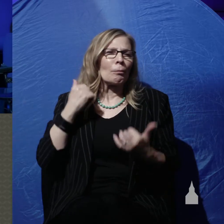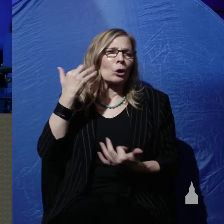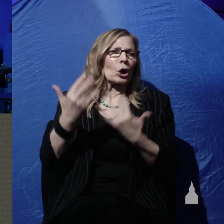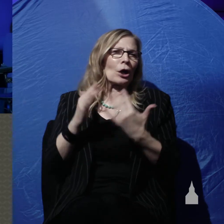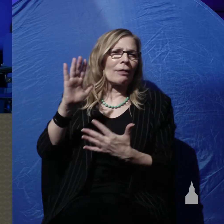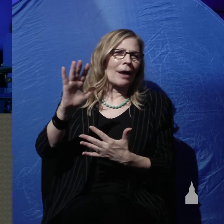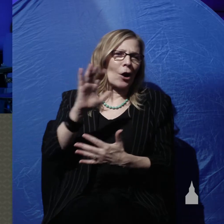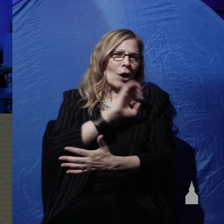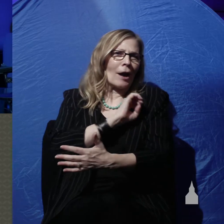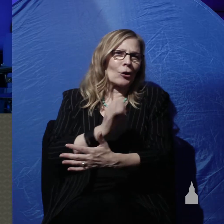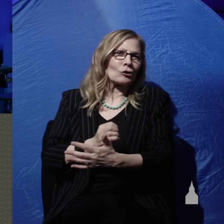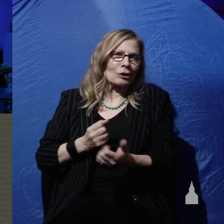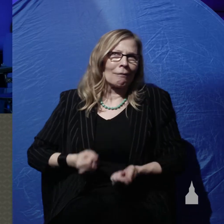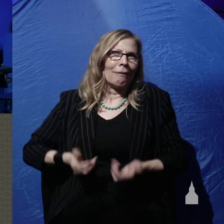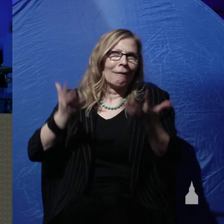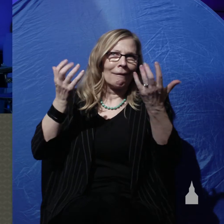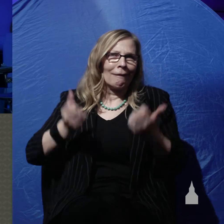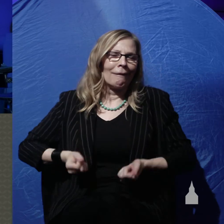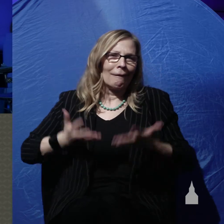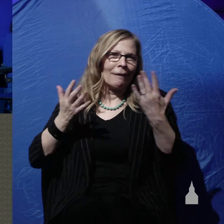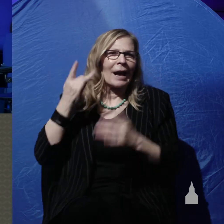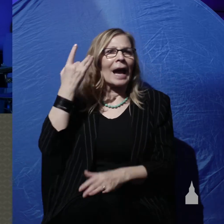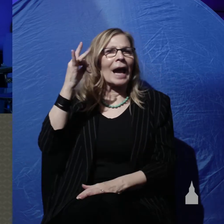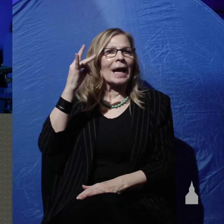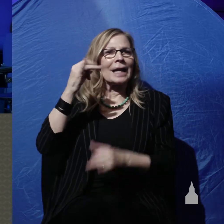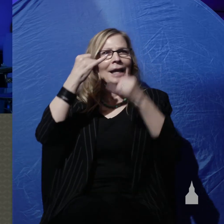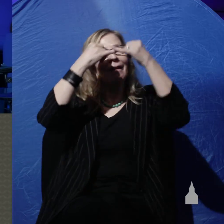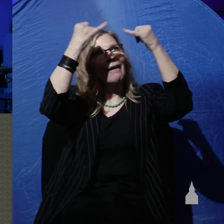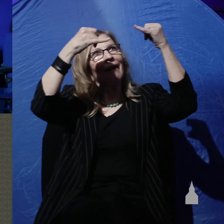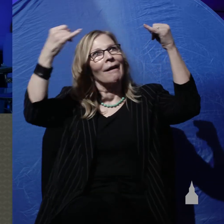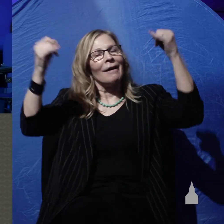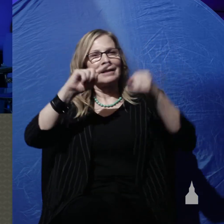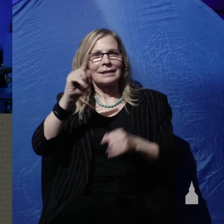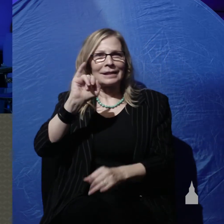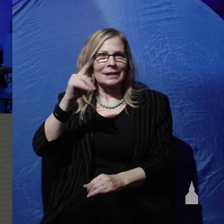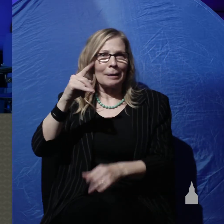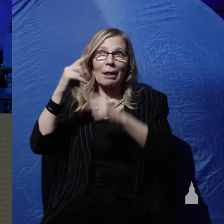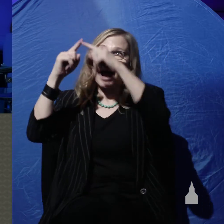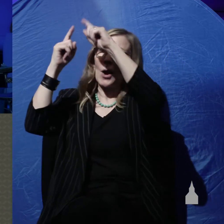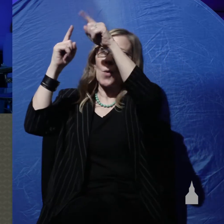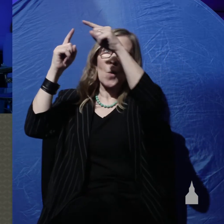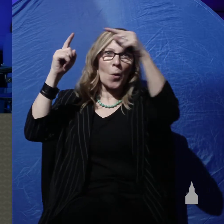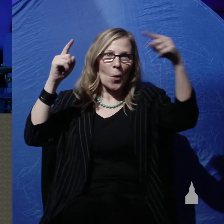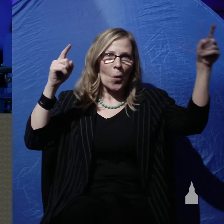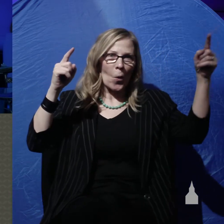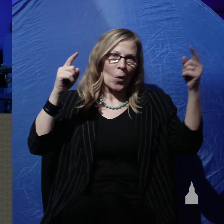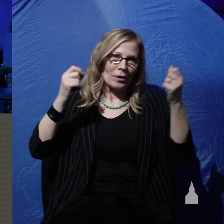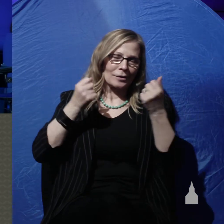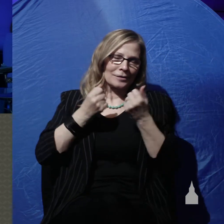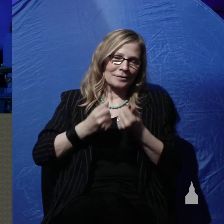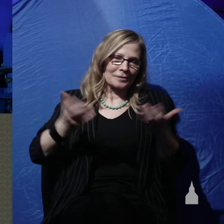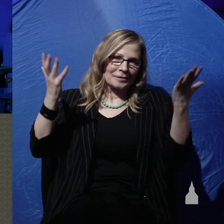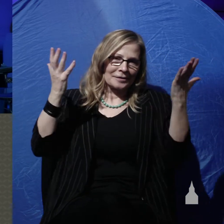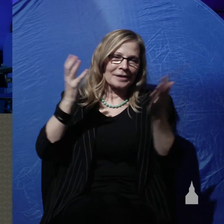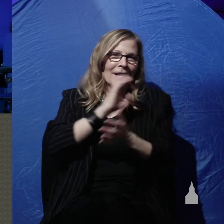And we've got an 18-course zip line for the older kids to burn some energy. And then inside, we have a 4D theater,